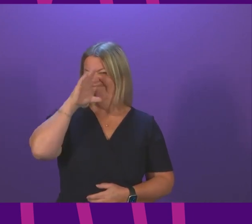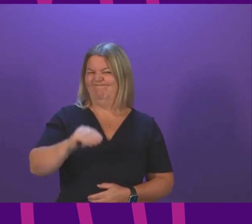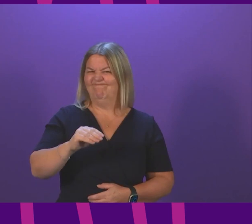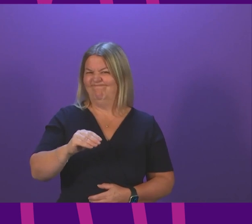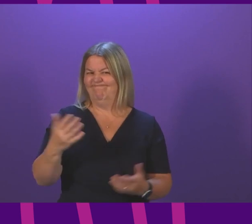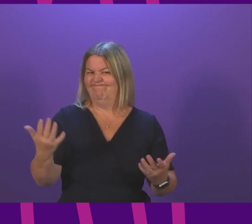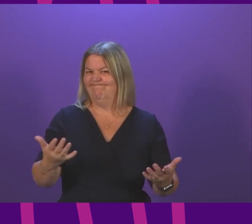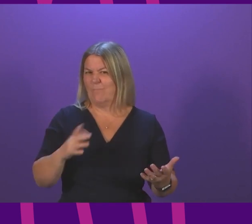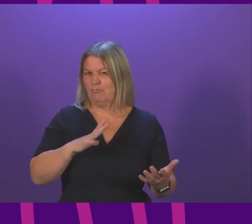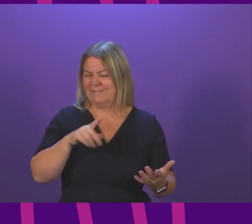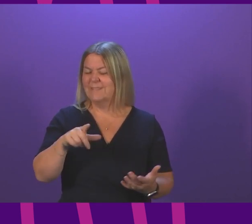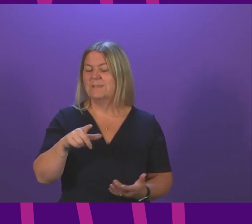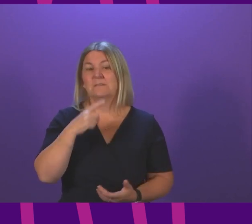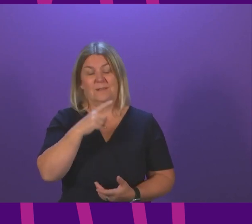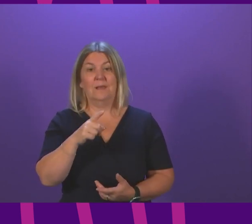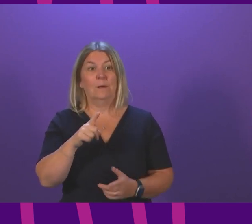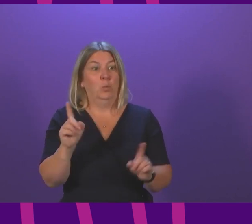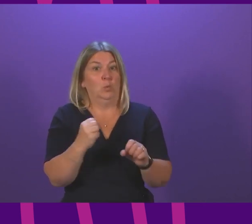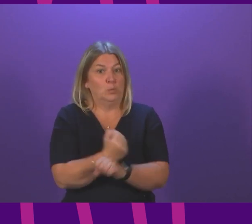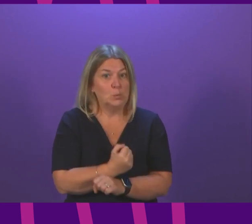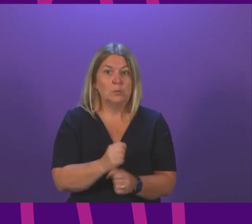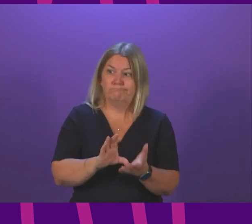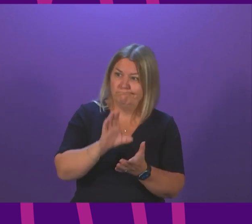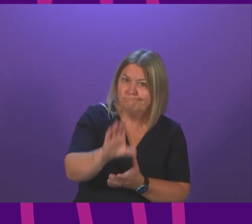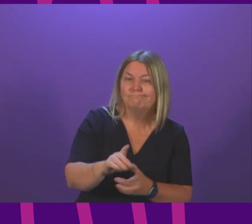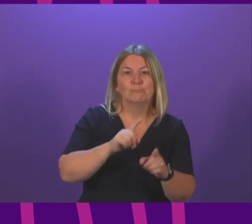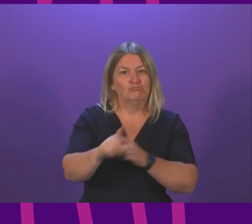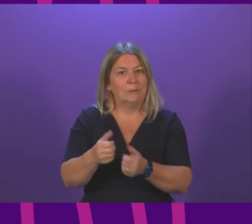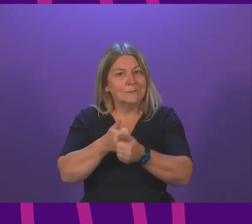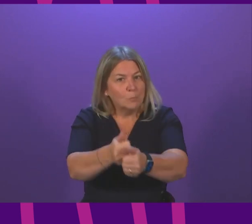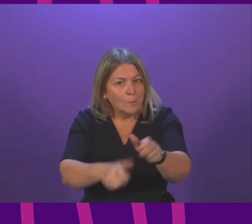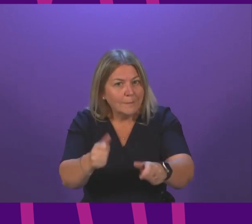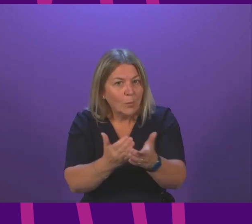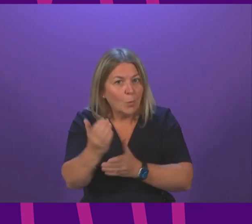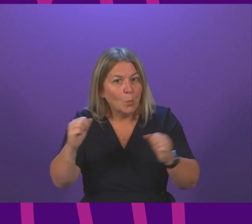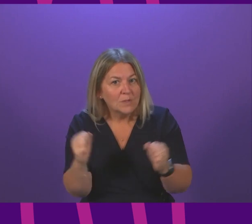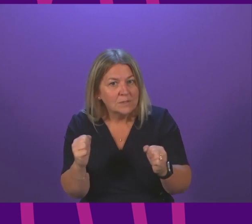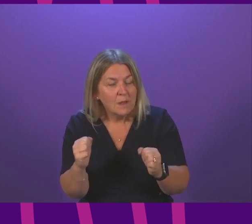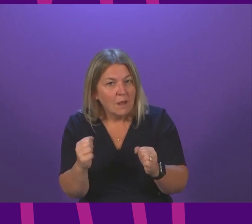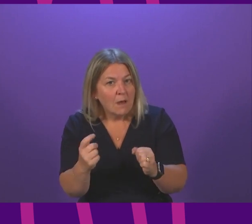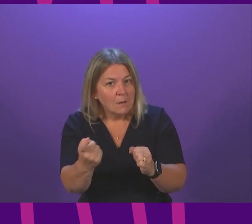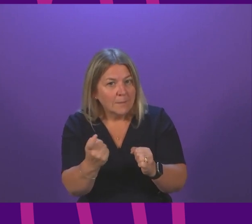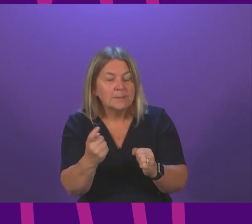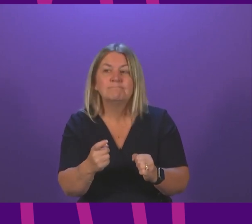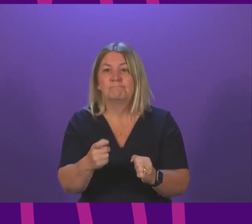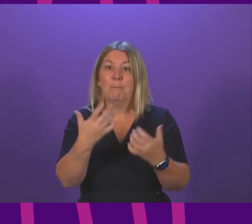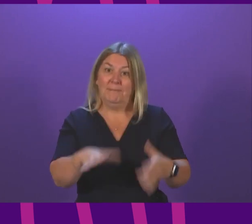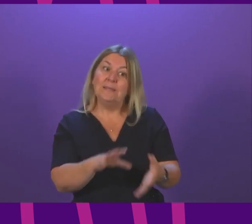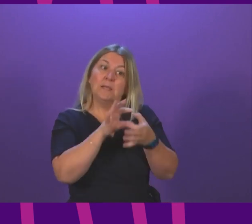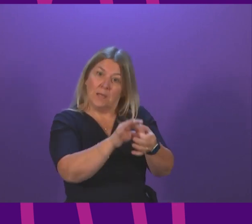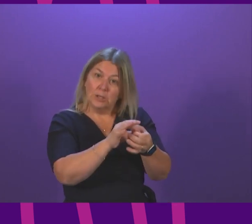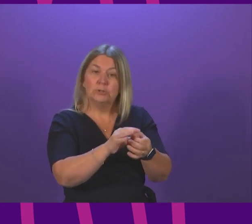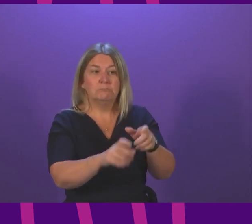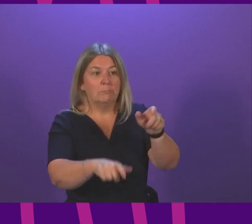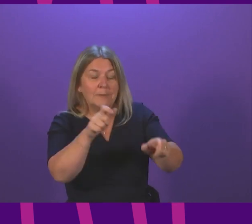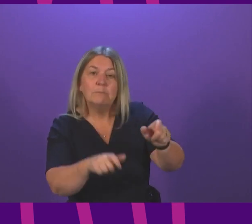households across this winter more generally we are engaging with people and businesses across the country